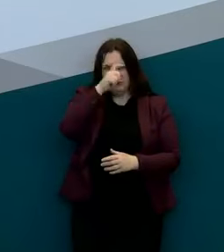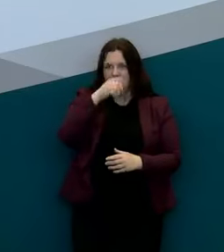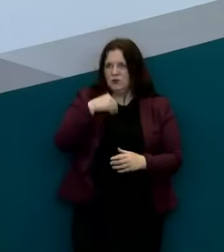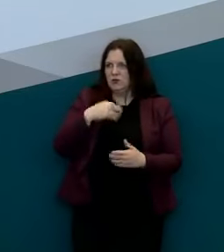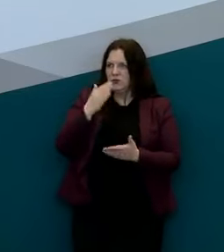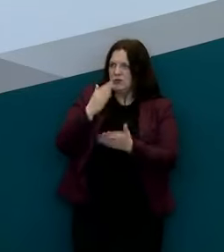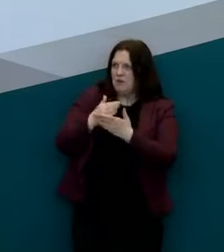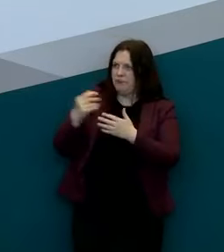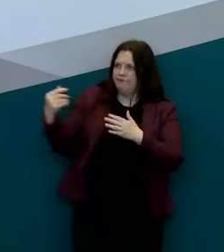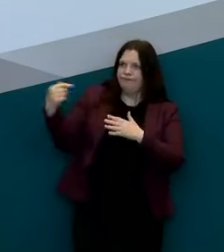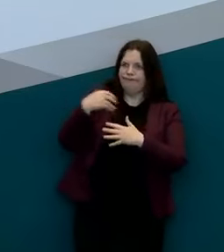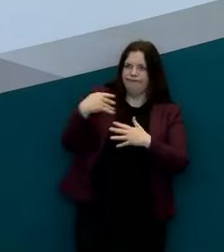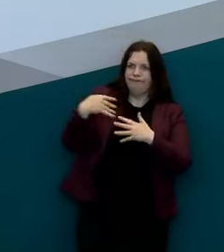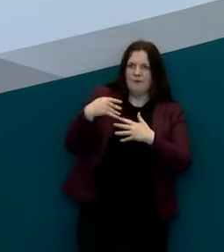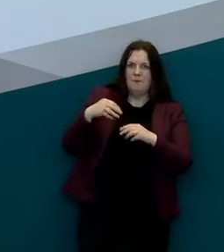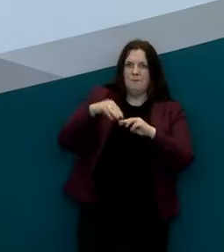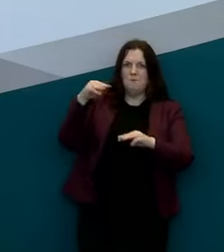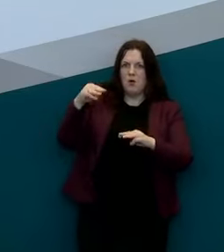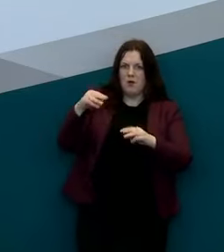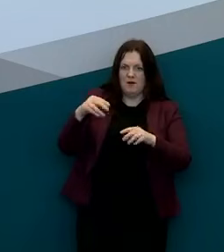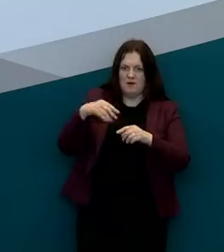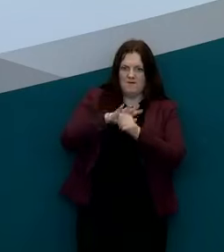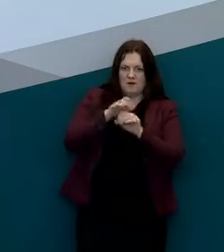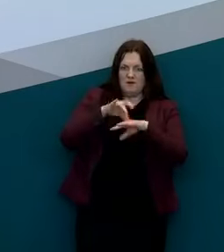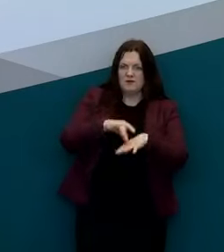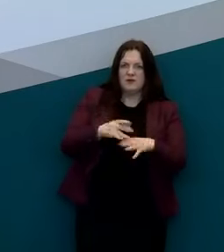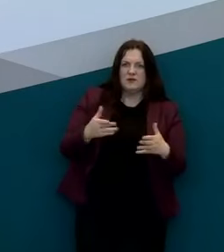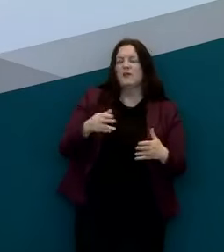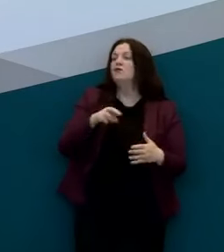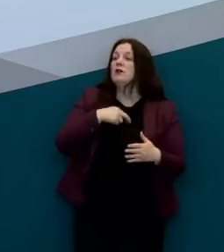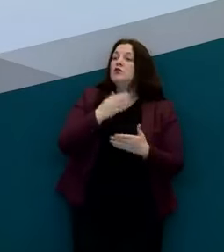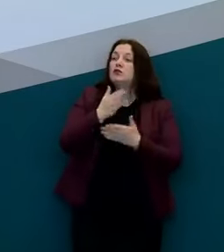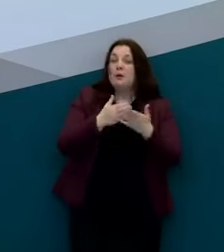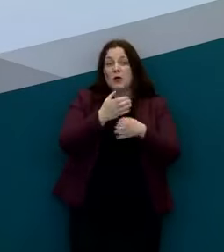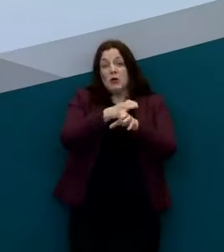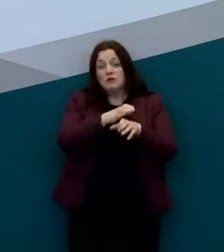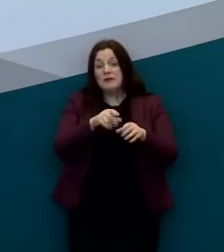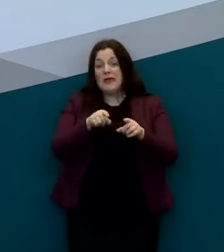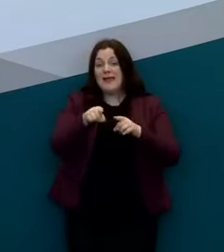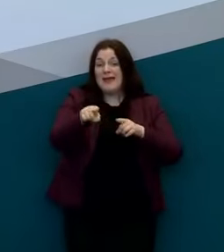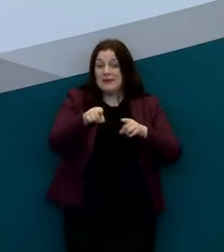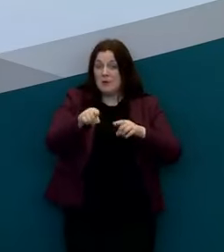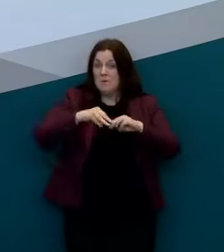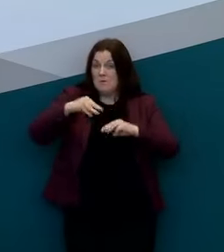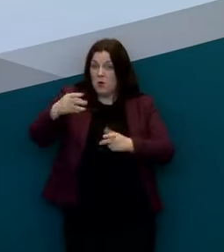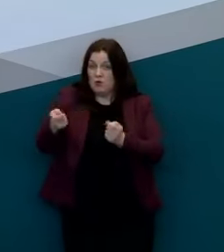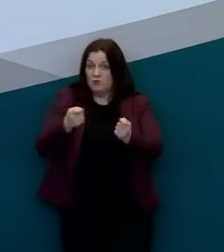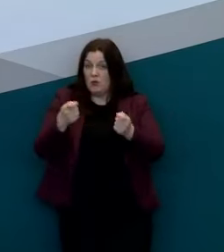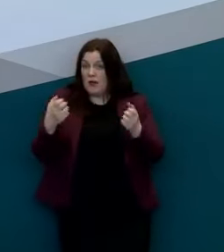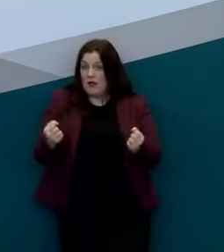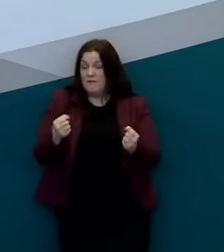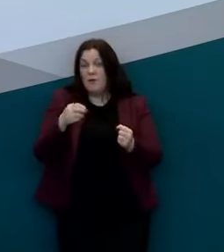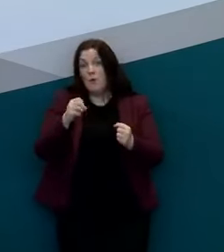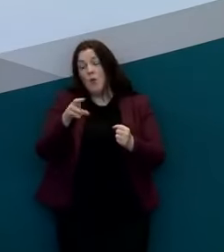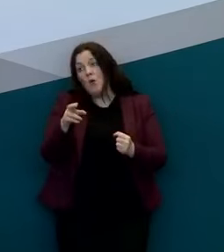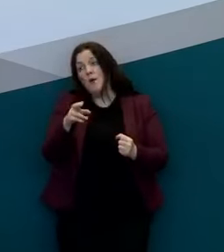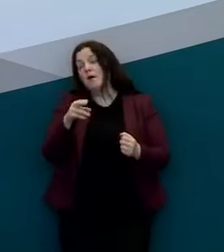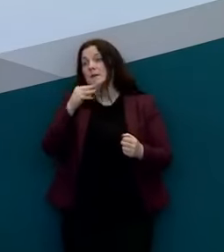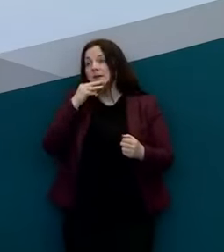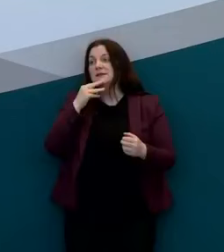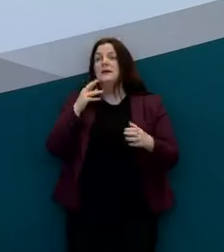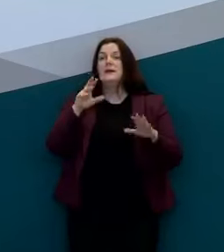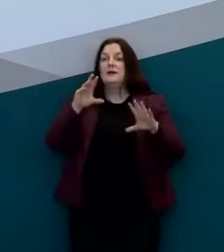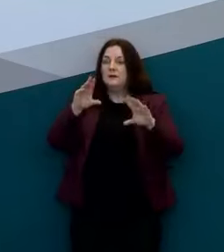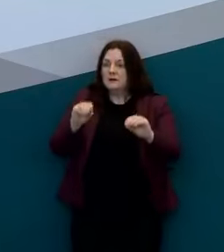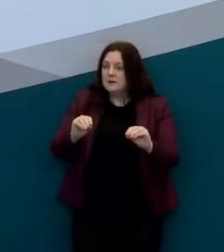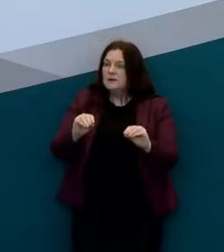i think as philip has said that a number of countries that are as it were ahead of us either in terms of the control that they've established or ahead of us in terms of the release of